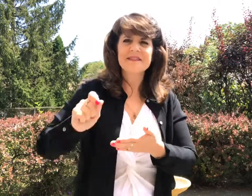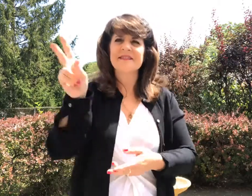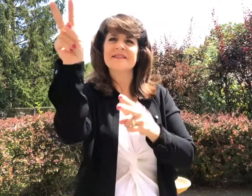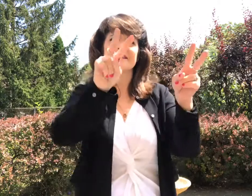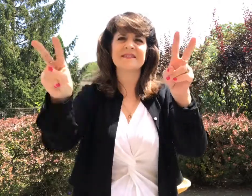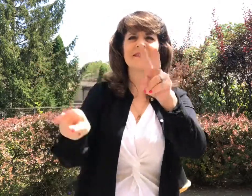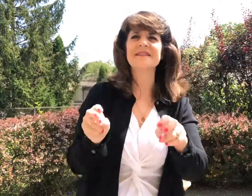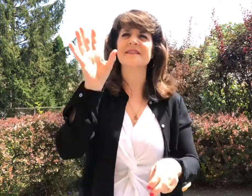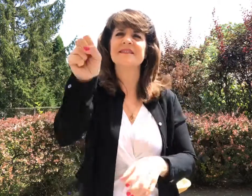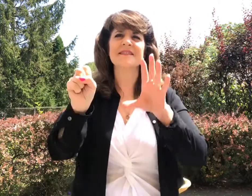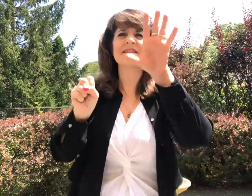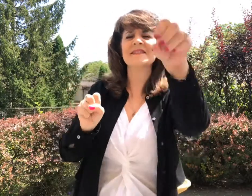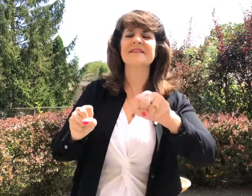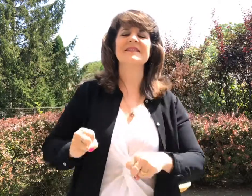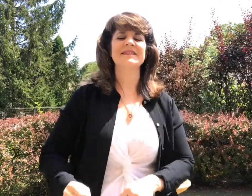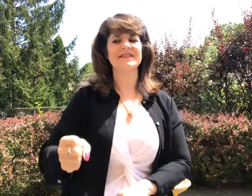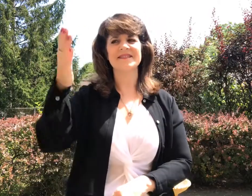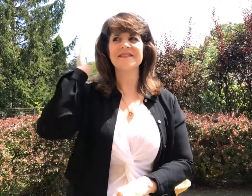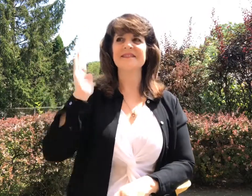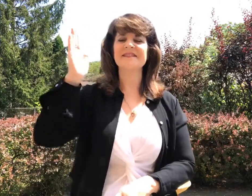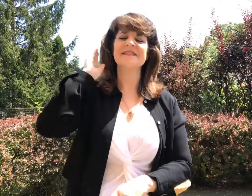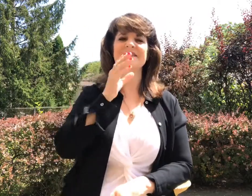me. Once I was 20 years old.